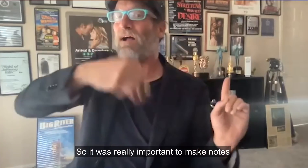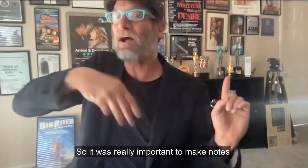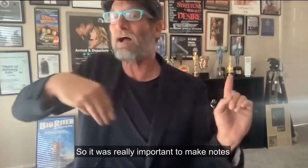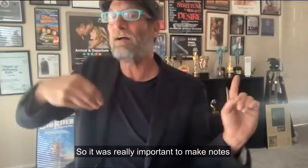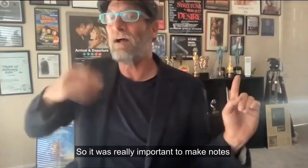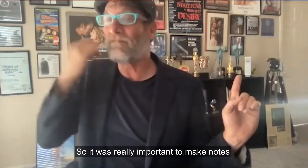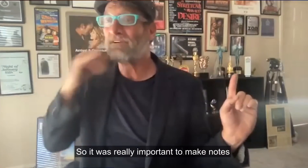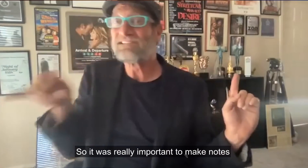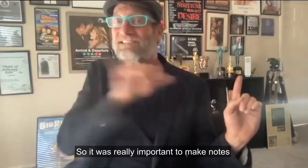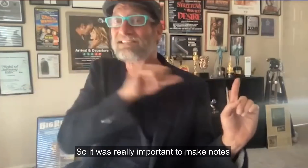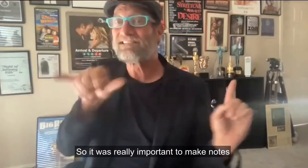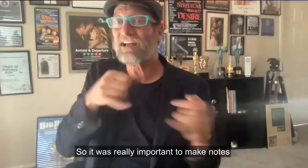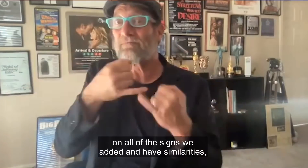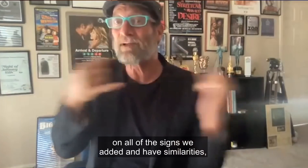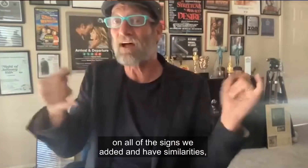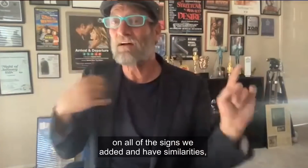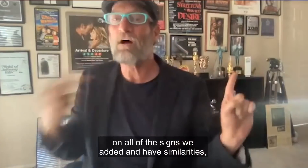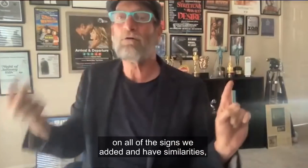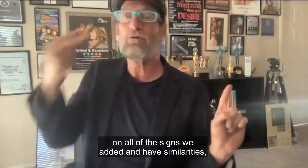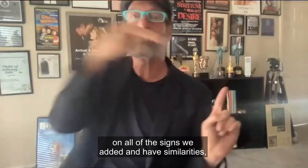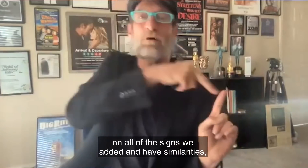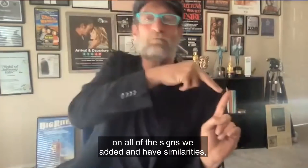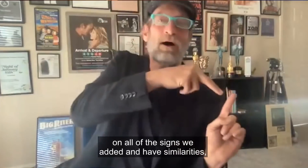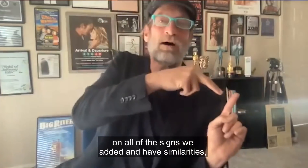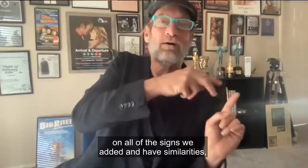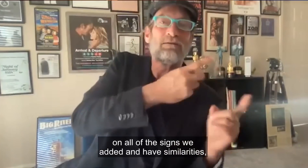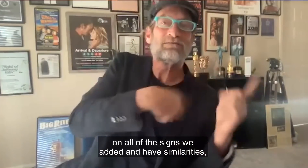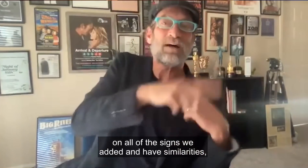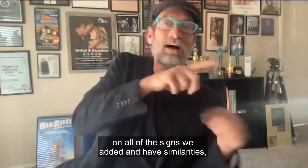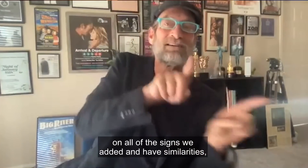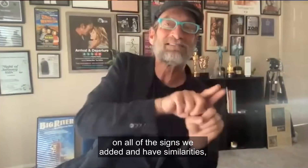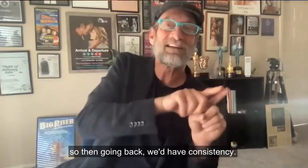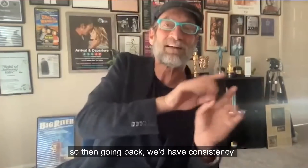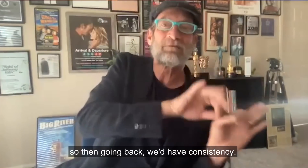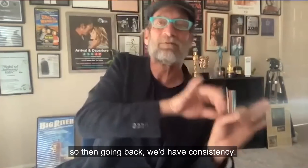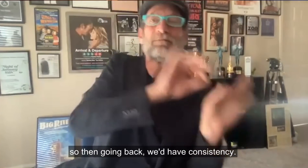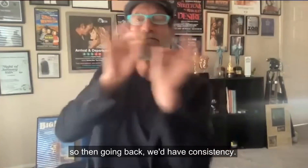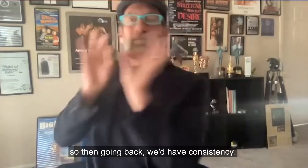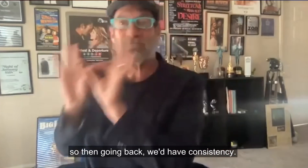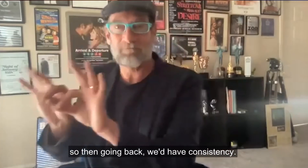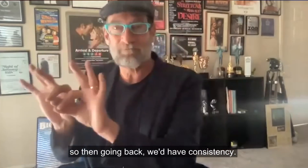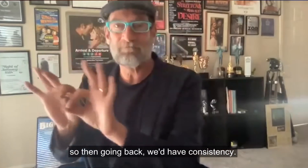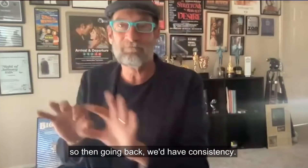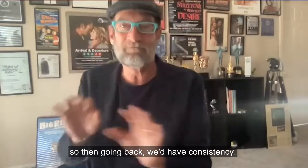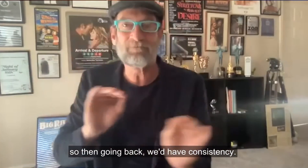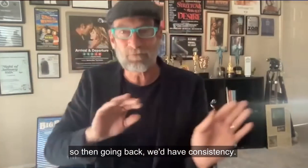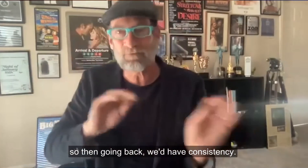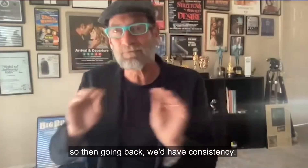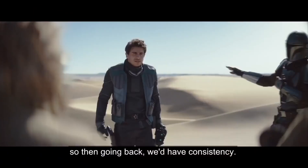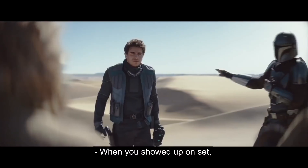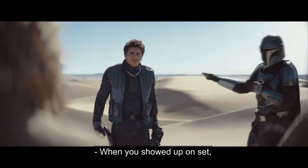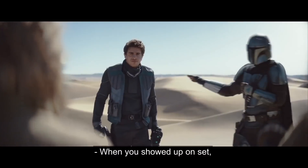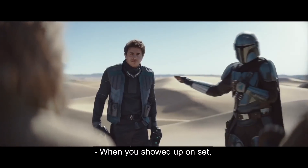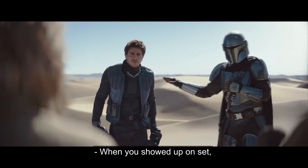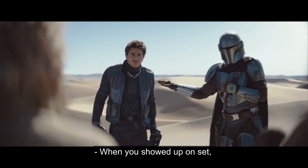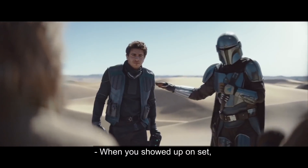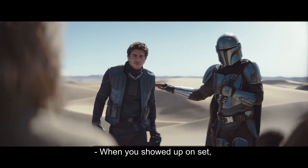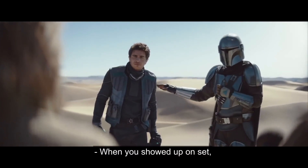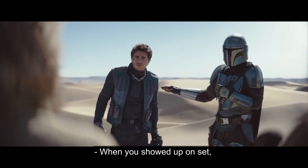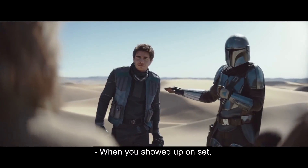important to make notes on all of the signs we added and have similarities. So then going back, we'd have consistency. When you showed up on set